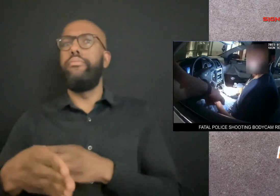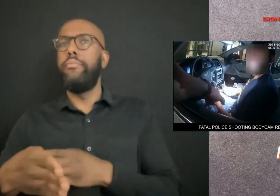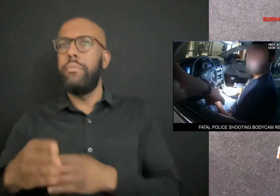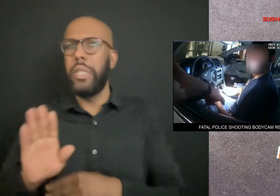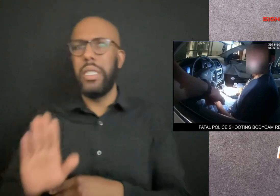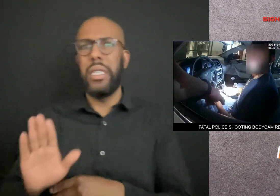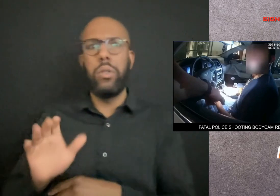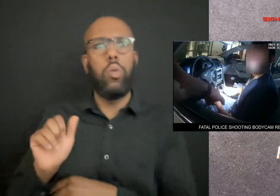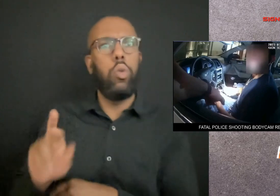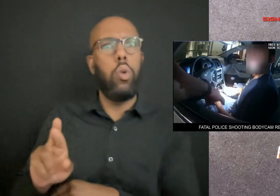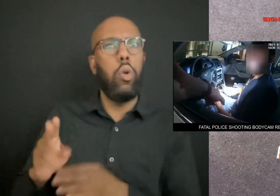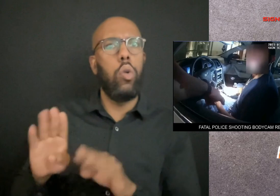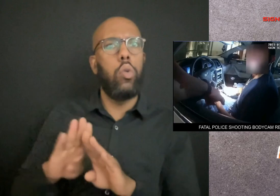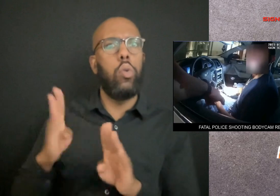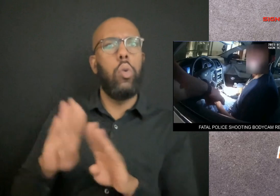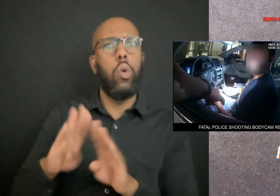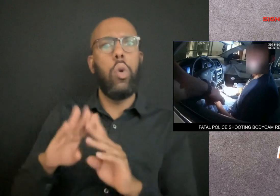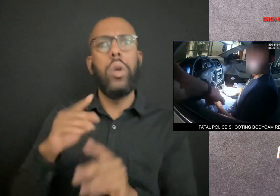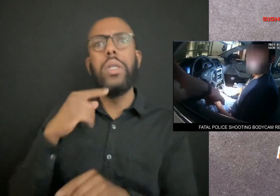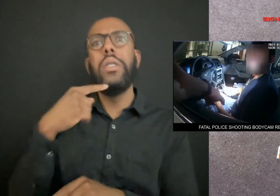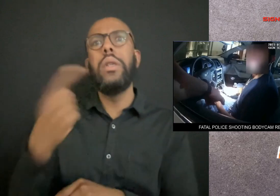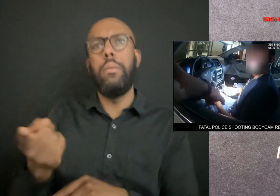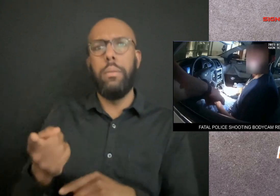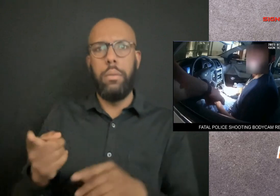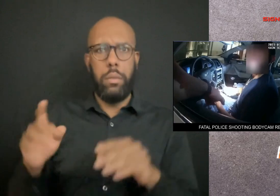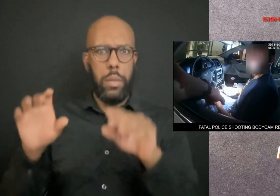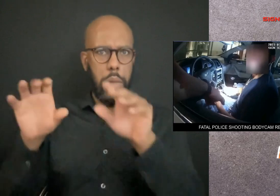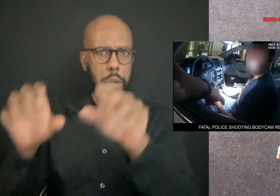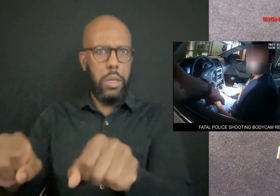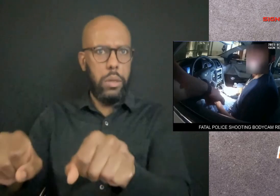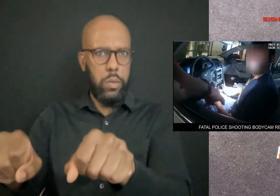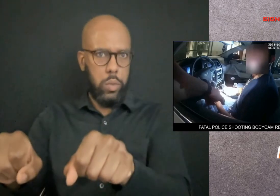to put his hands on the steering wheel. Diaz complies.